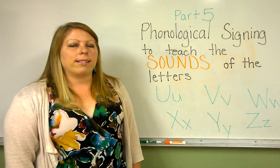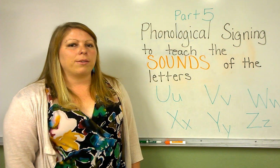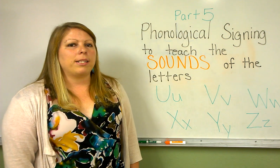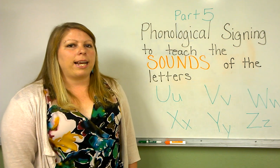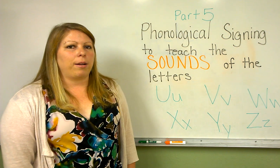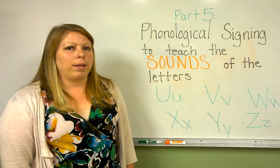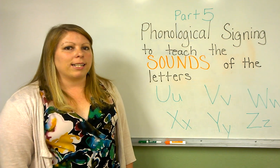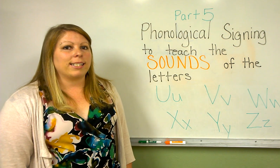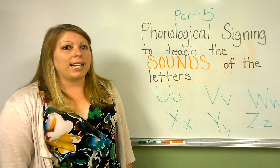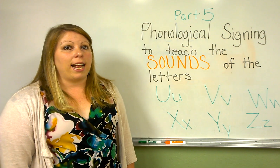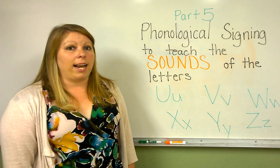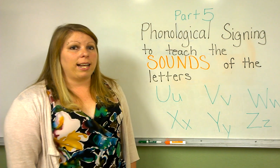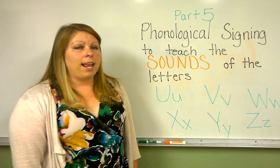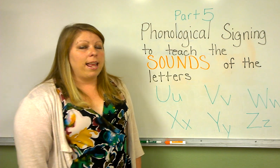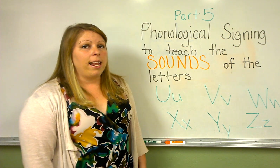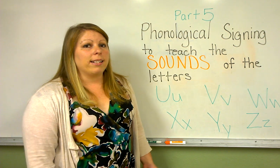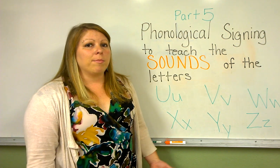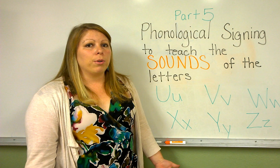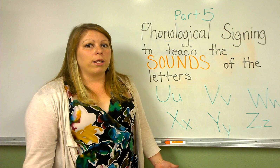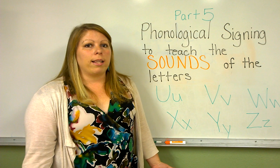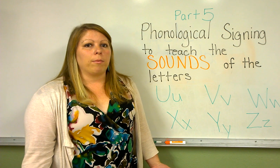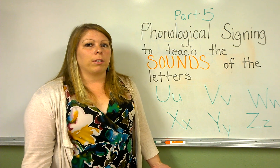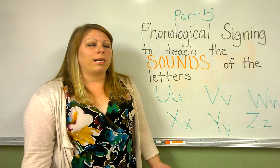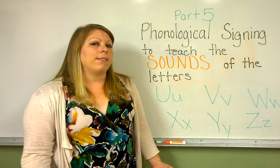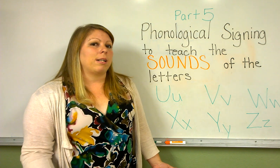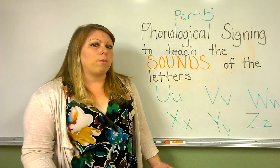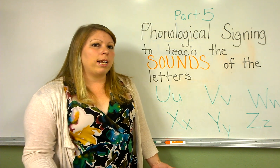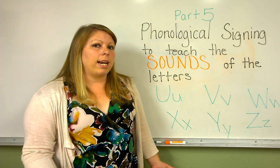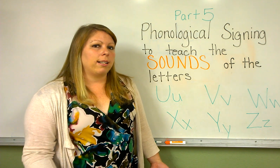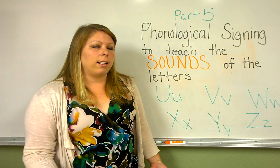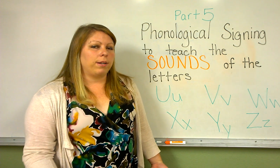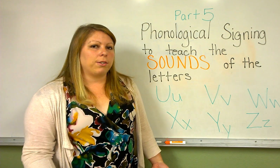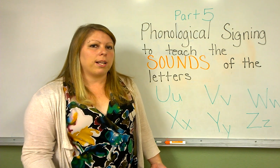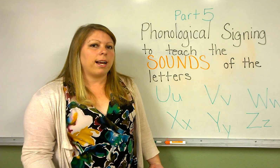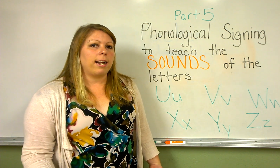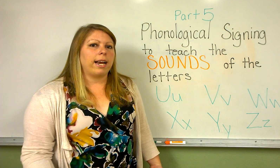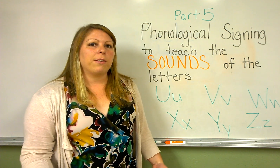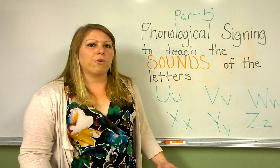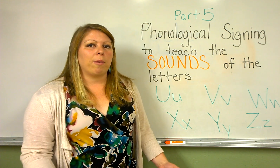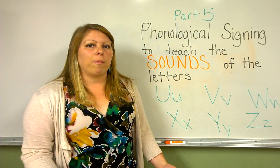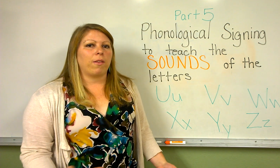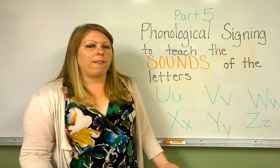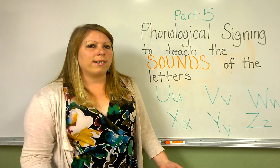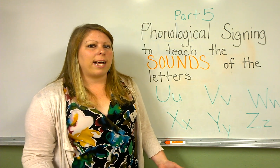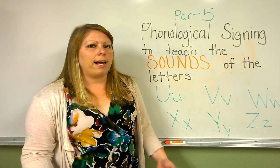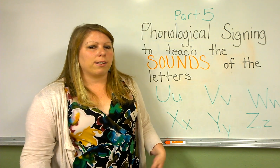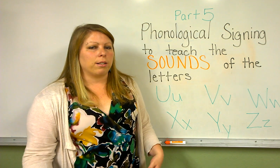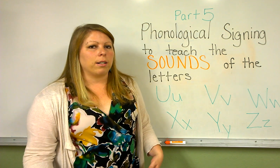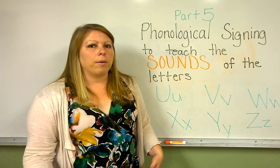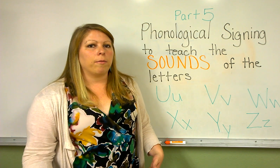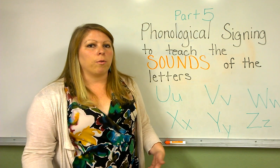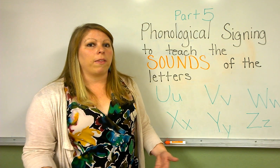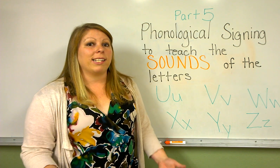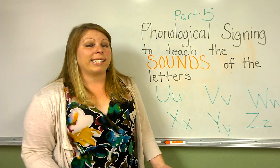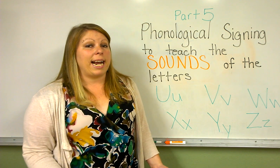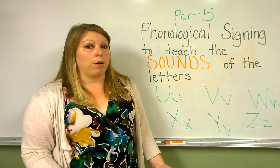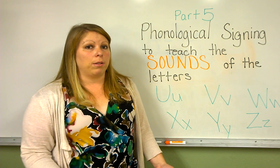associated with a sign. It's important that we're only using one hand to do each sign and to remember that the signs are for the sounds